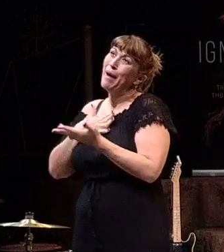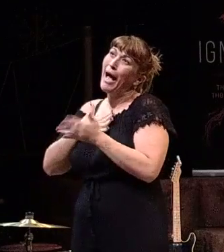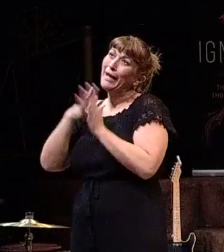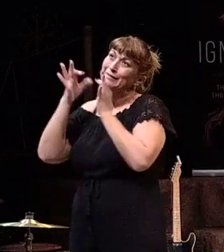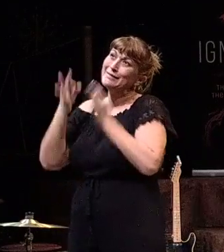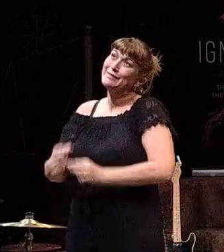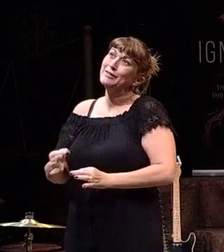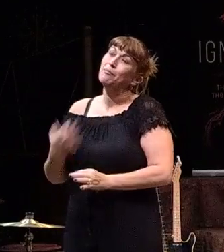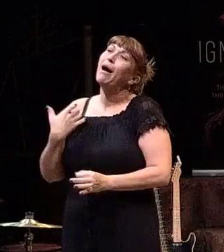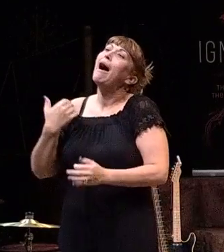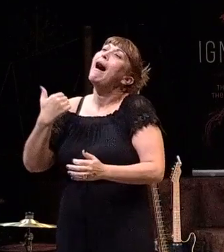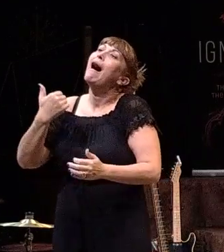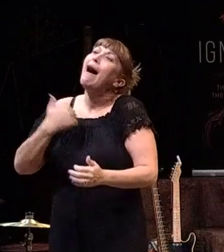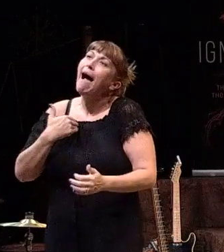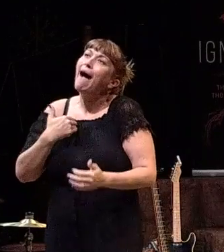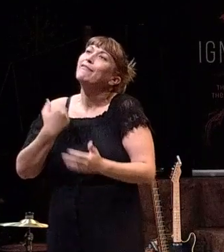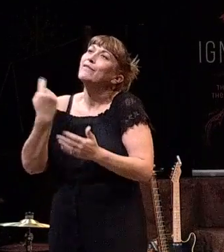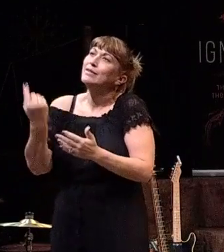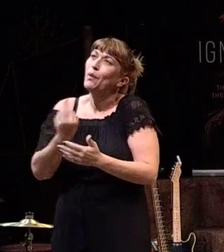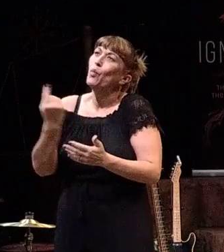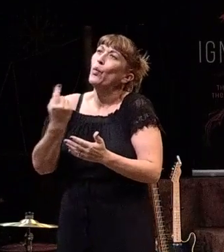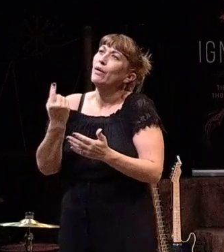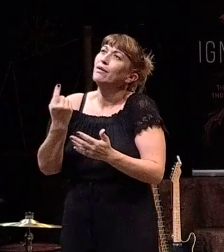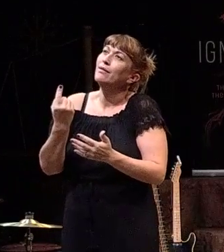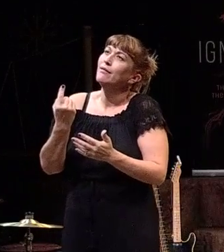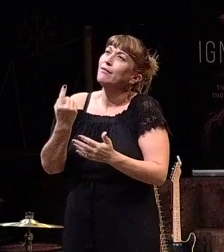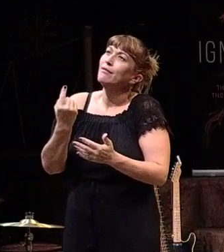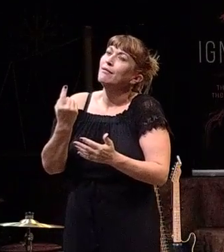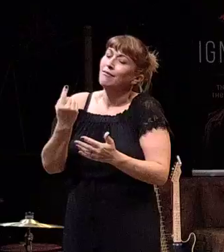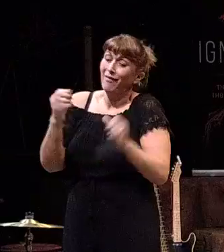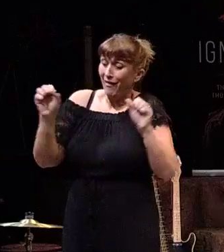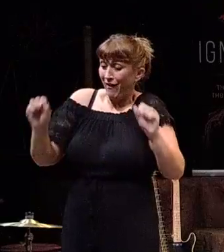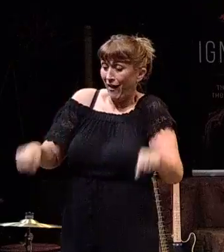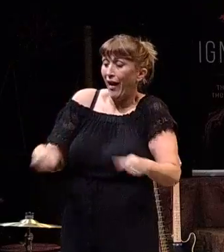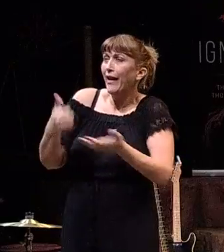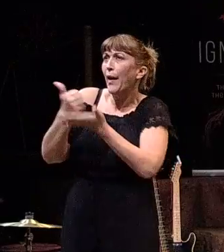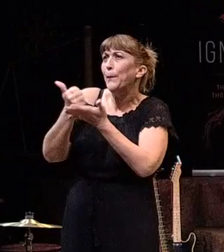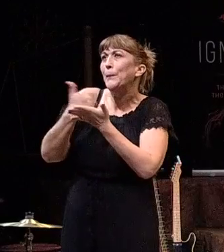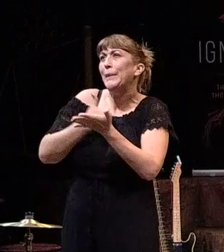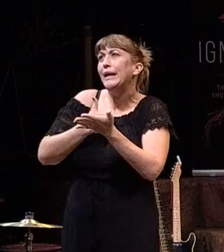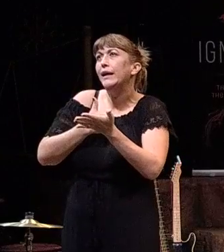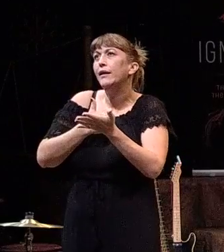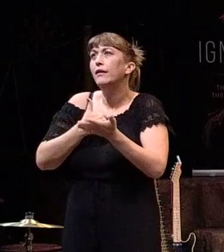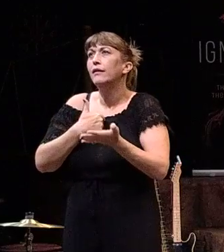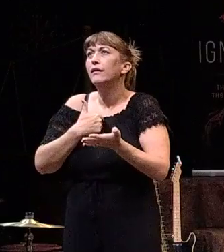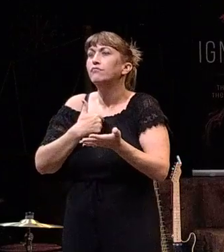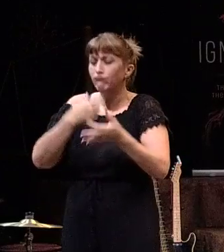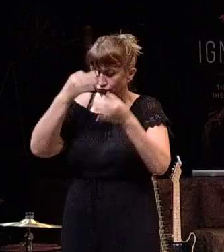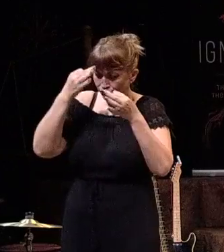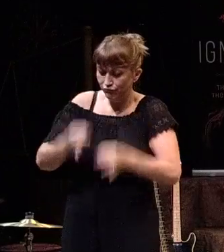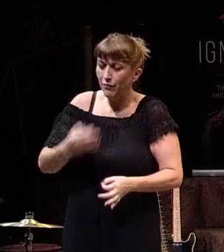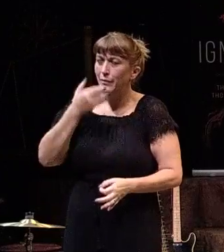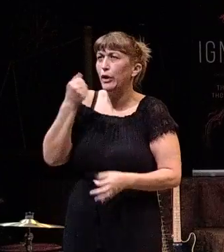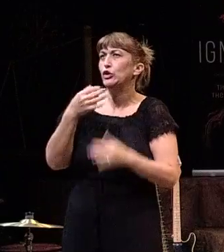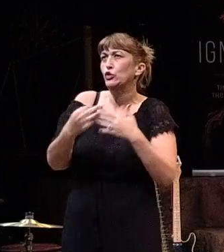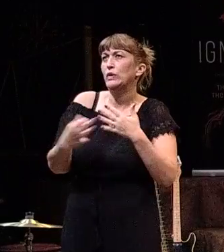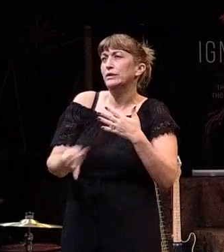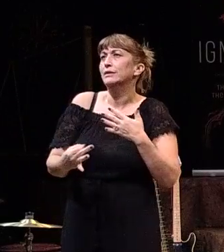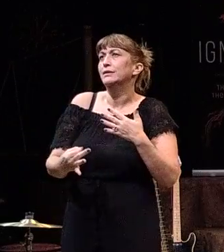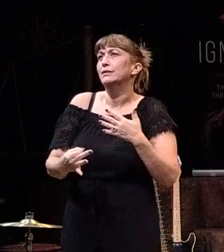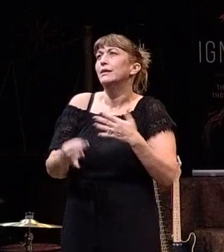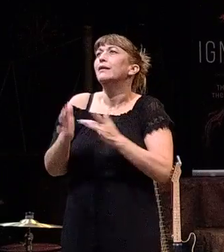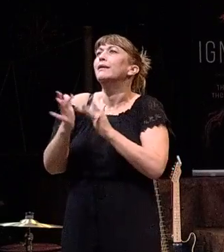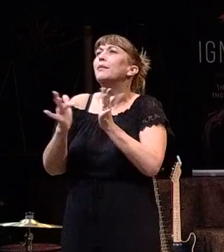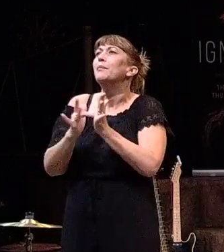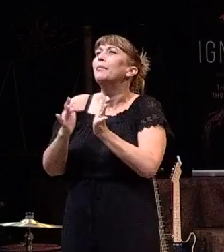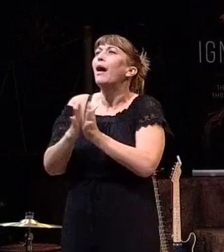But I have a companion. I have someone that can help me along my way and help me to make better decisions. And the Bible